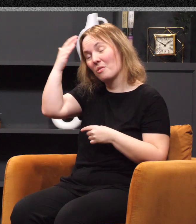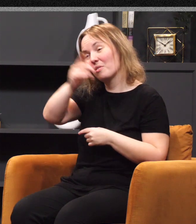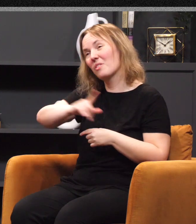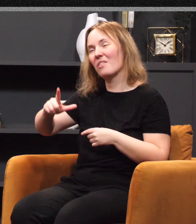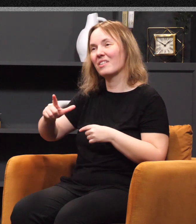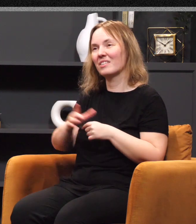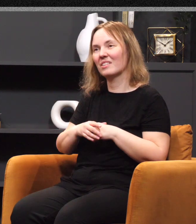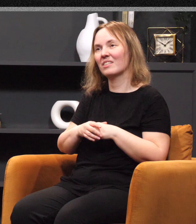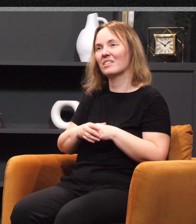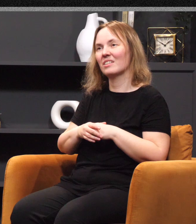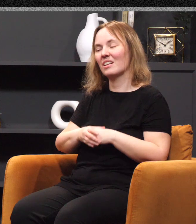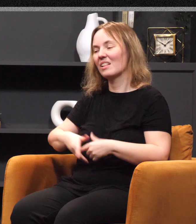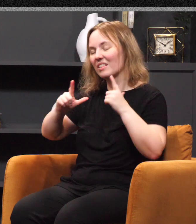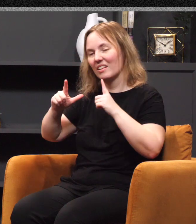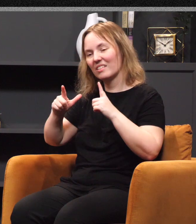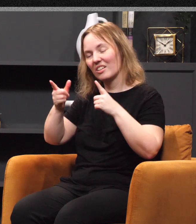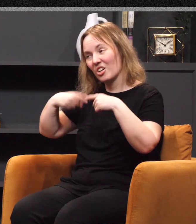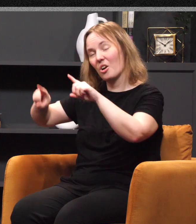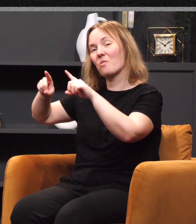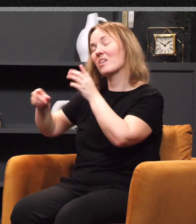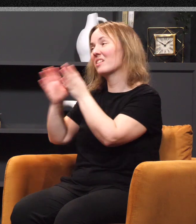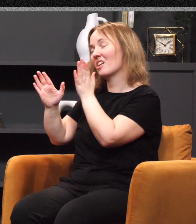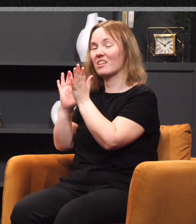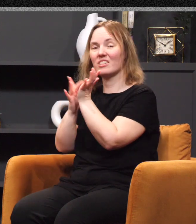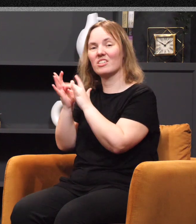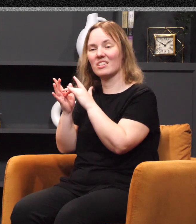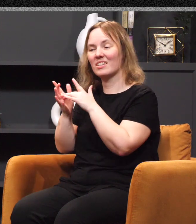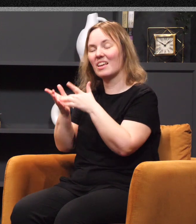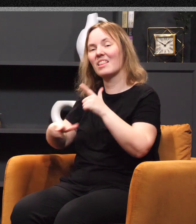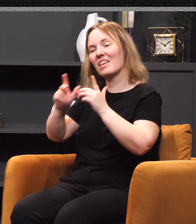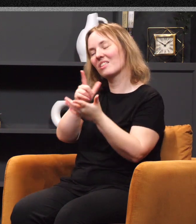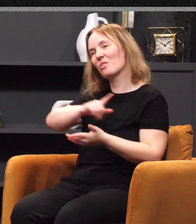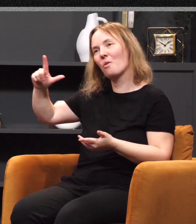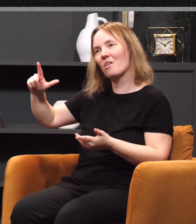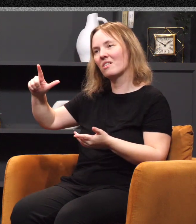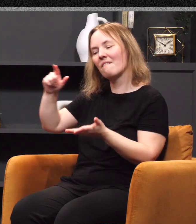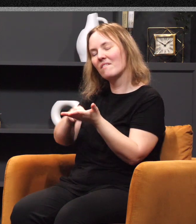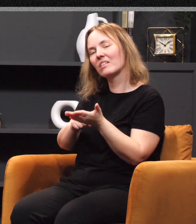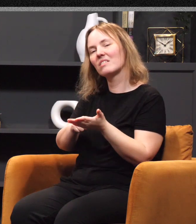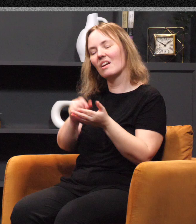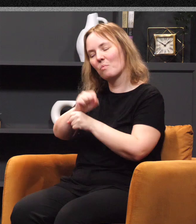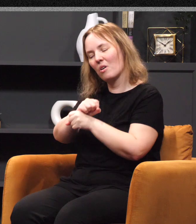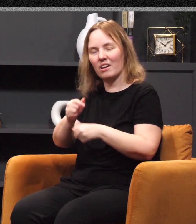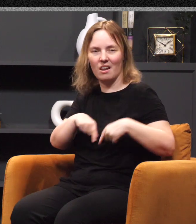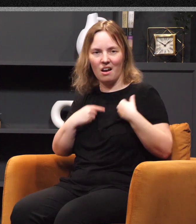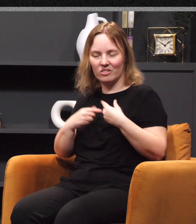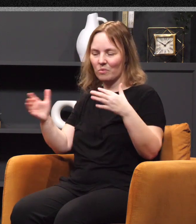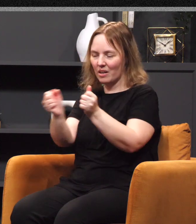get in our own space and talk to Jesus by ourselves. Let's allow the Lord to deal with our heart. So when we come together, we